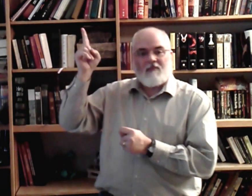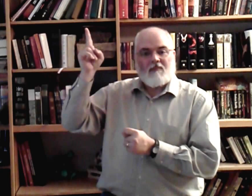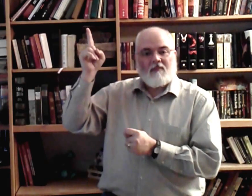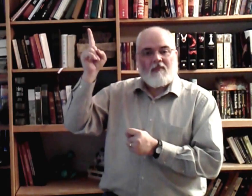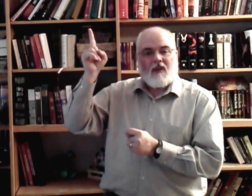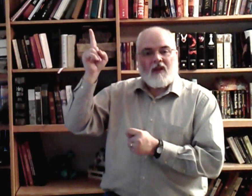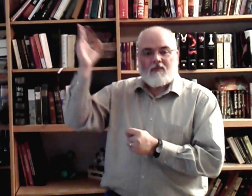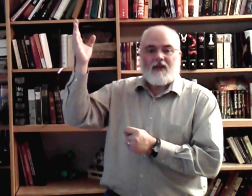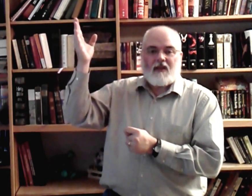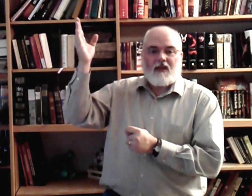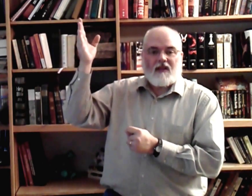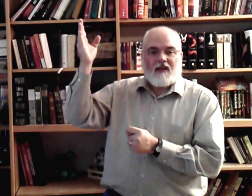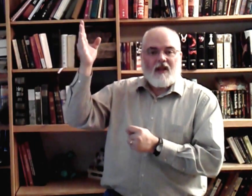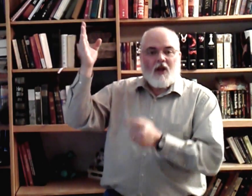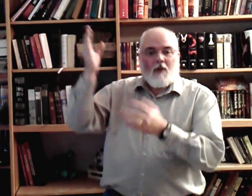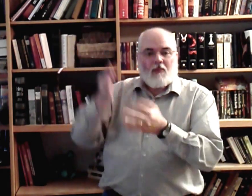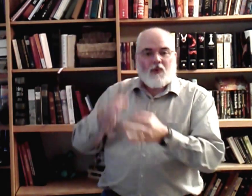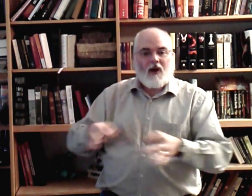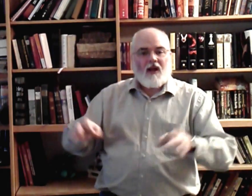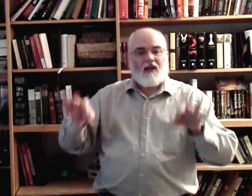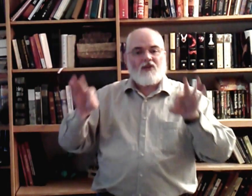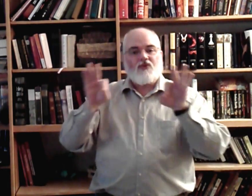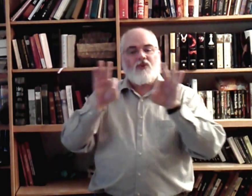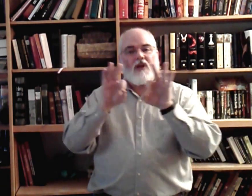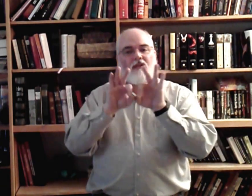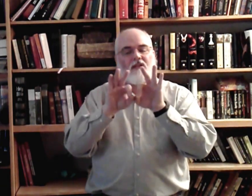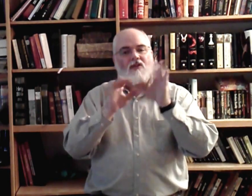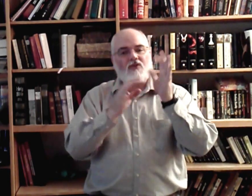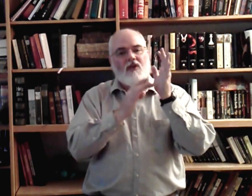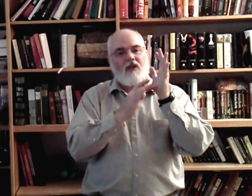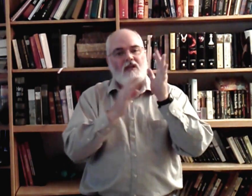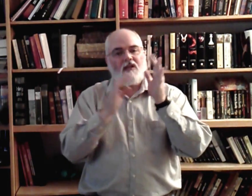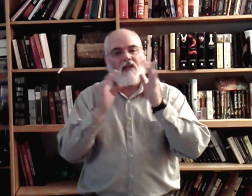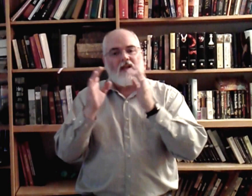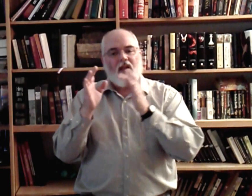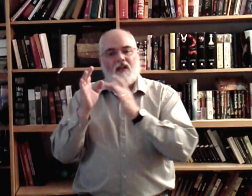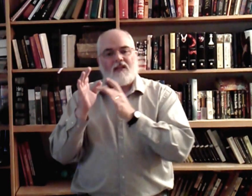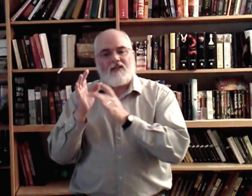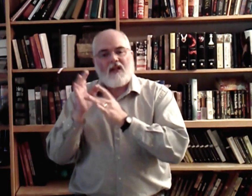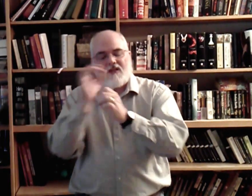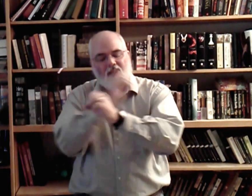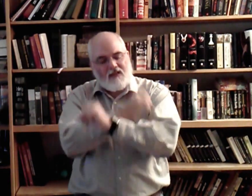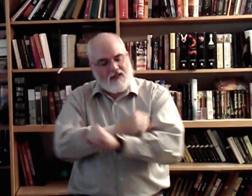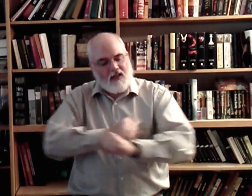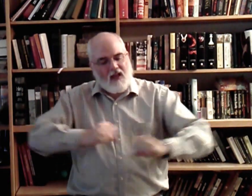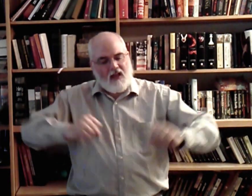more. The precious Jesus saved